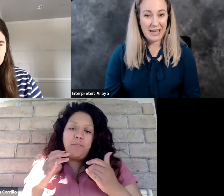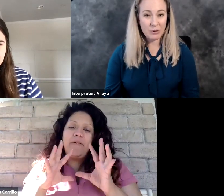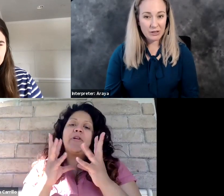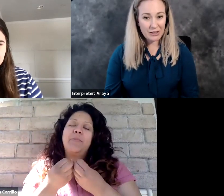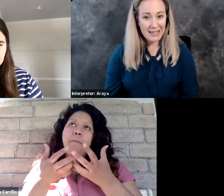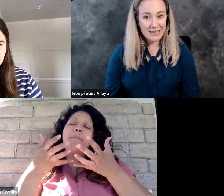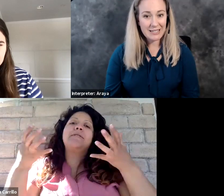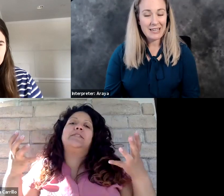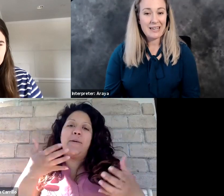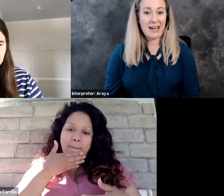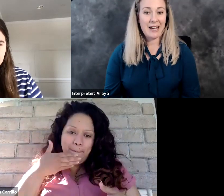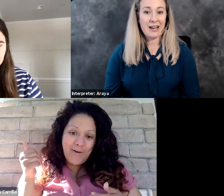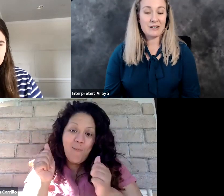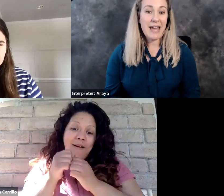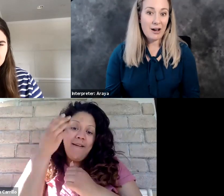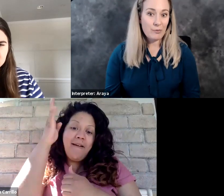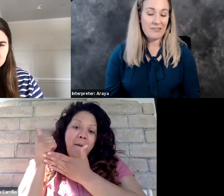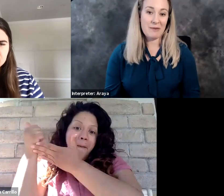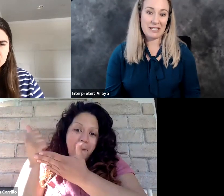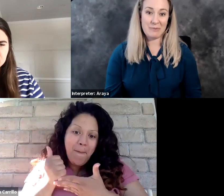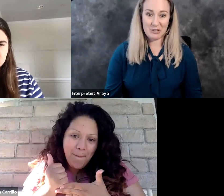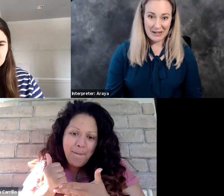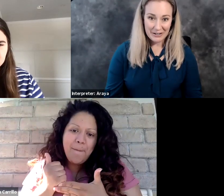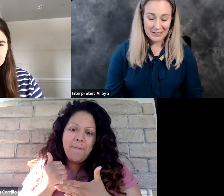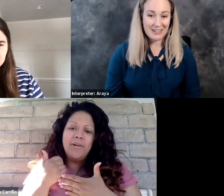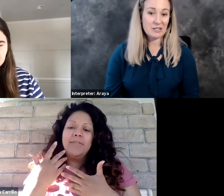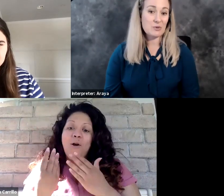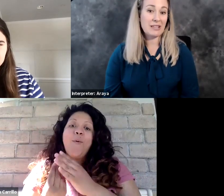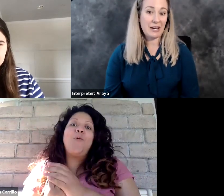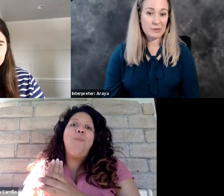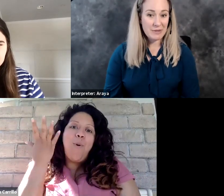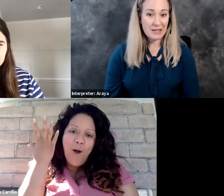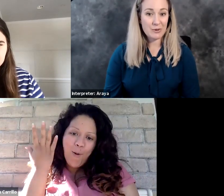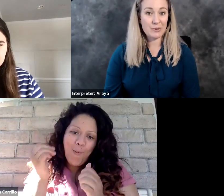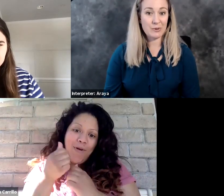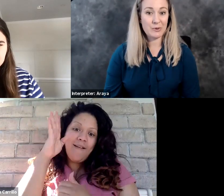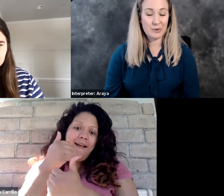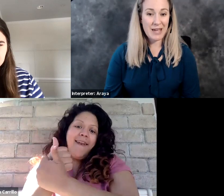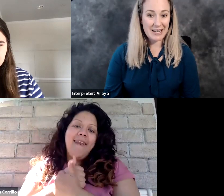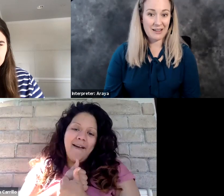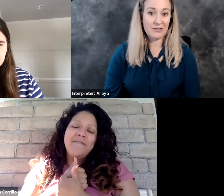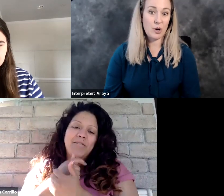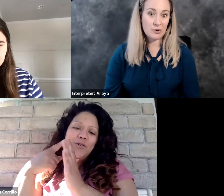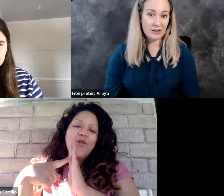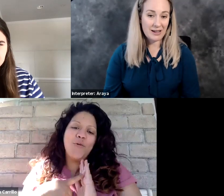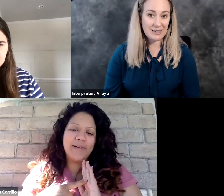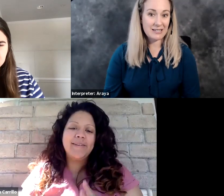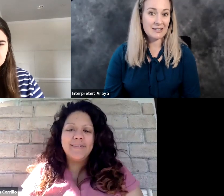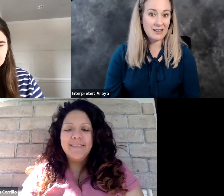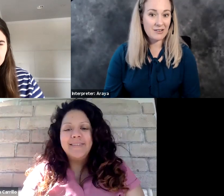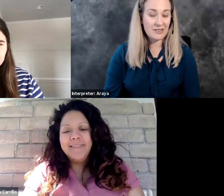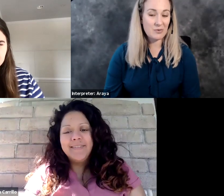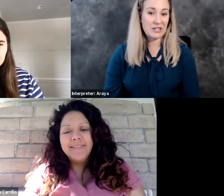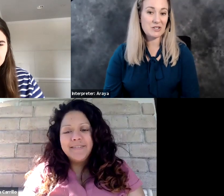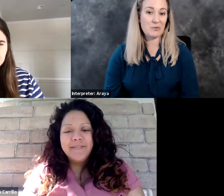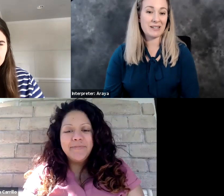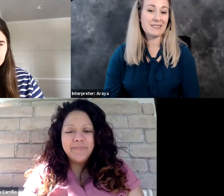and what that would look like. Now my family is much better. God has really helped me through through that. I've grown a lot in his